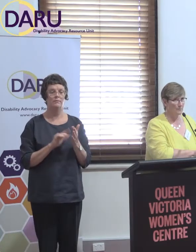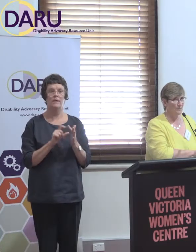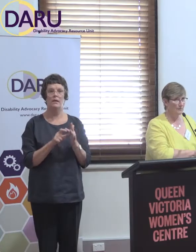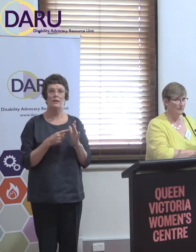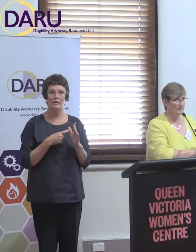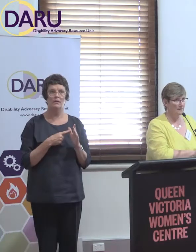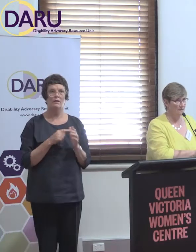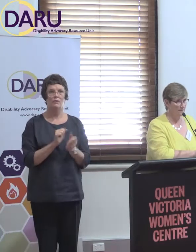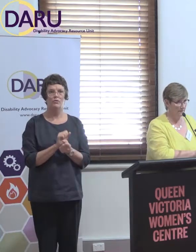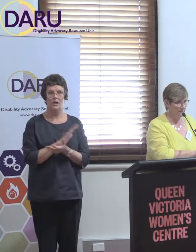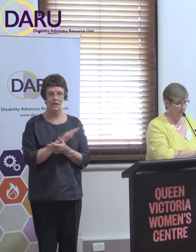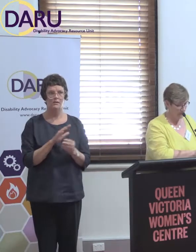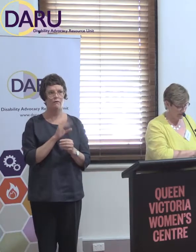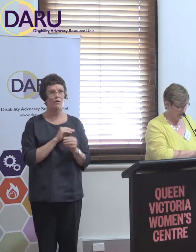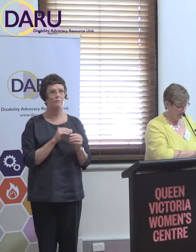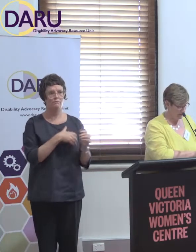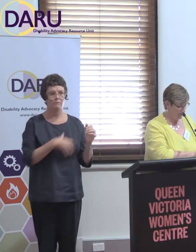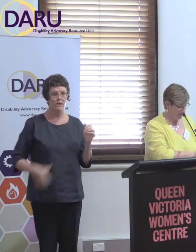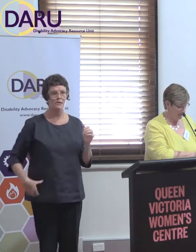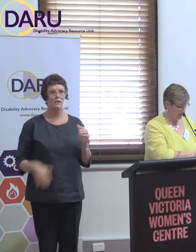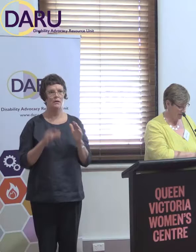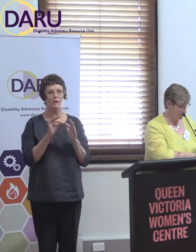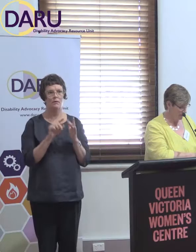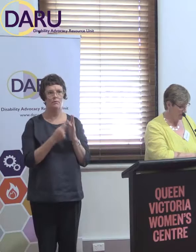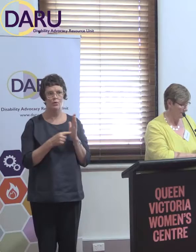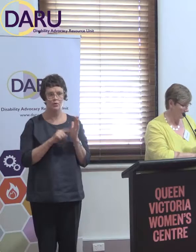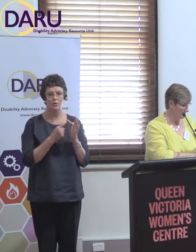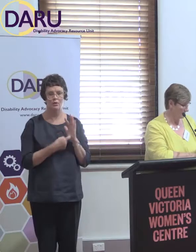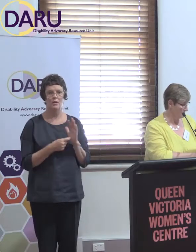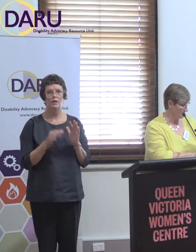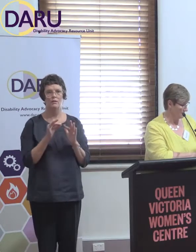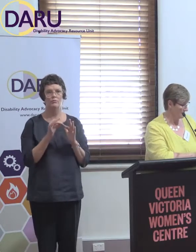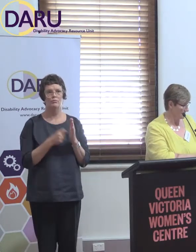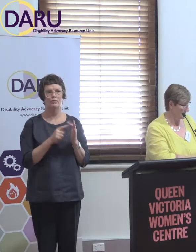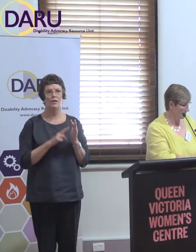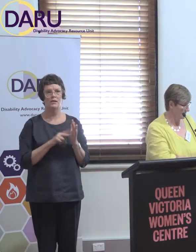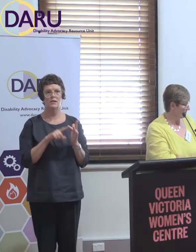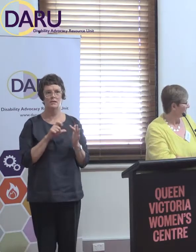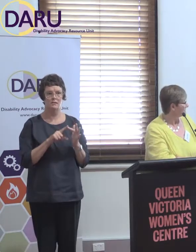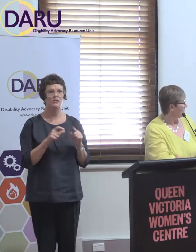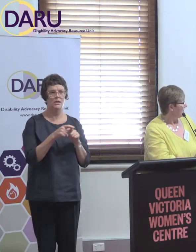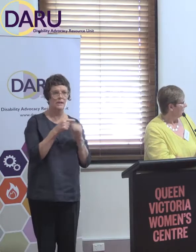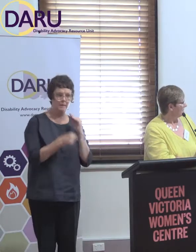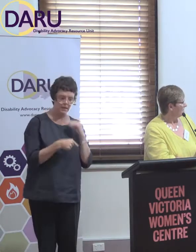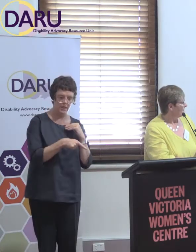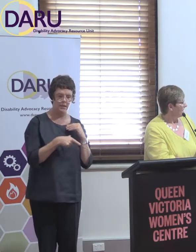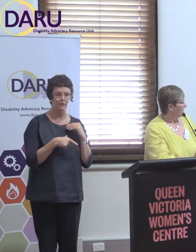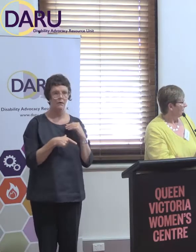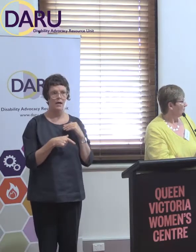Minister Porter and Minister Prentice. Jane Prentice is the Disability Minister. Christian Porter is the Senior Cabinet Minister.